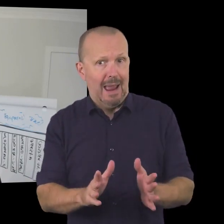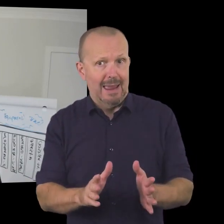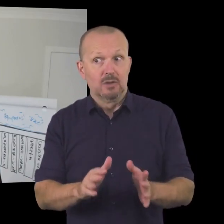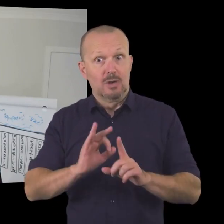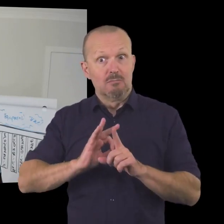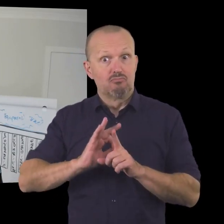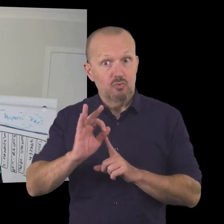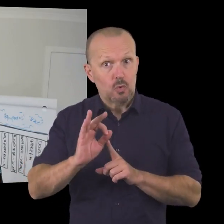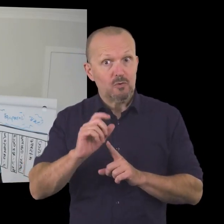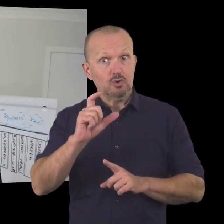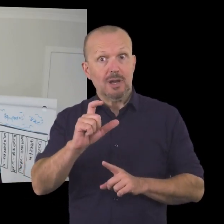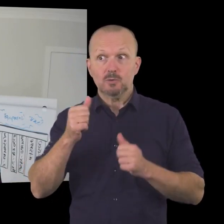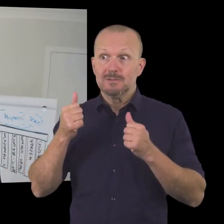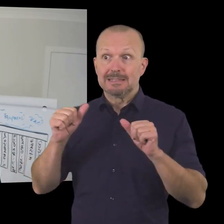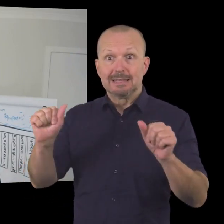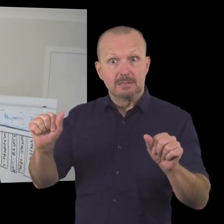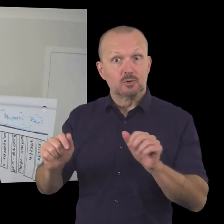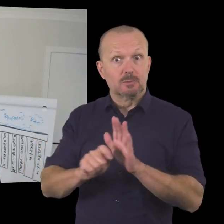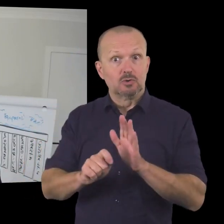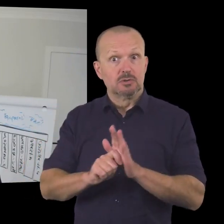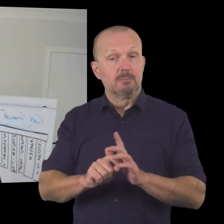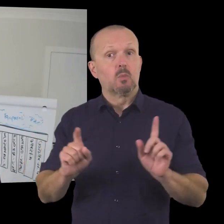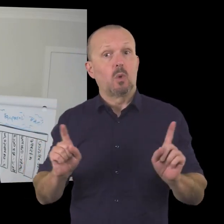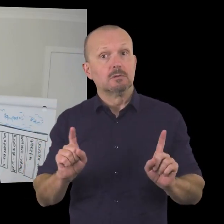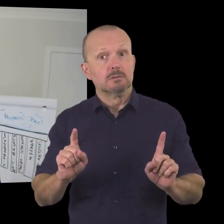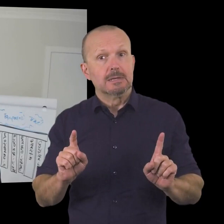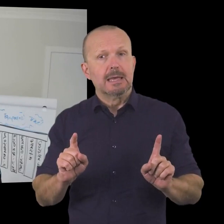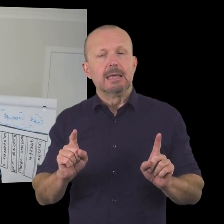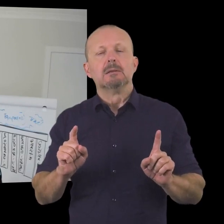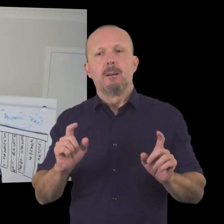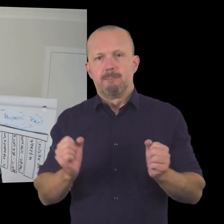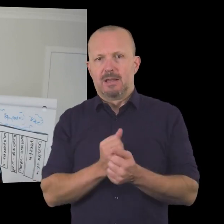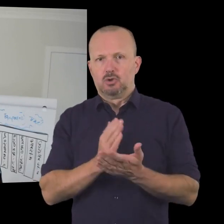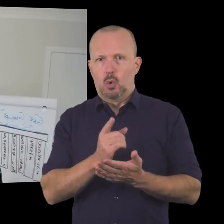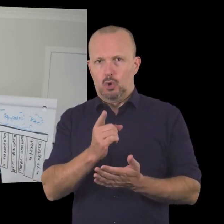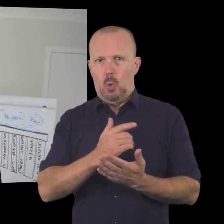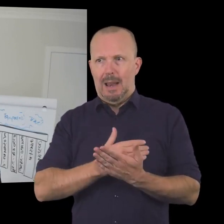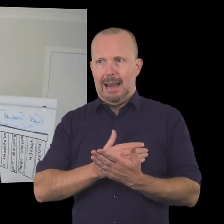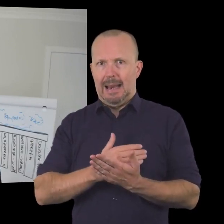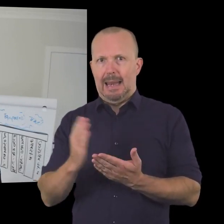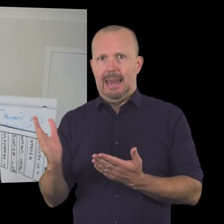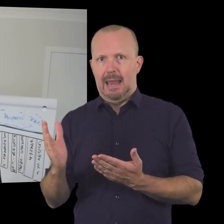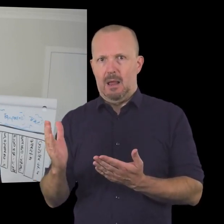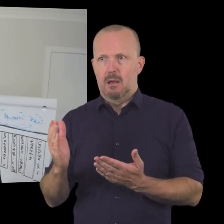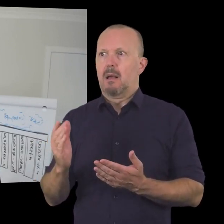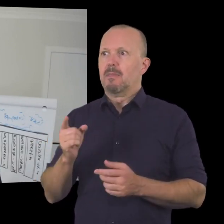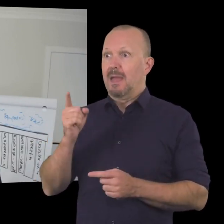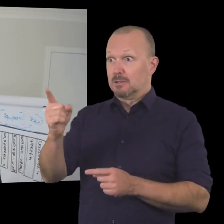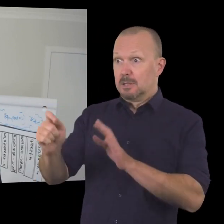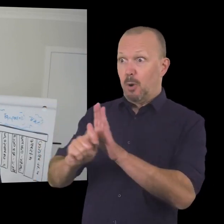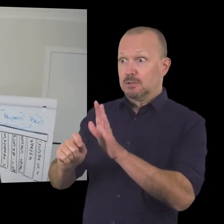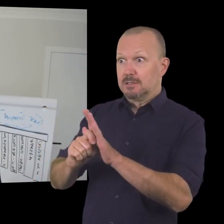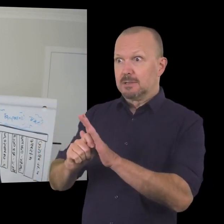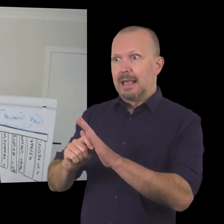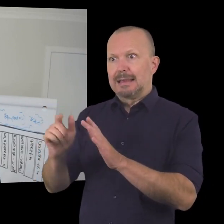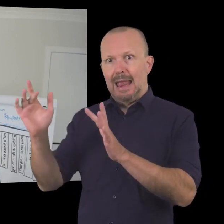uh in terms of increasing your chances of success with sponsorship is to be really clear around who you can